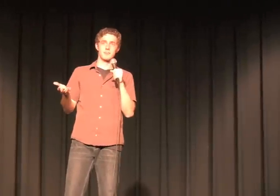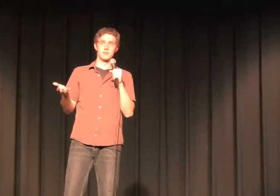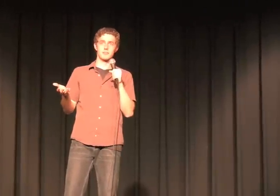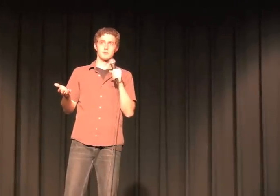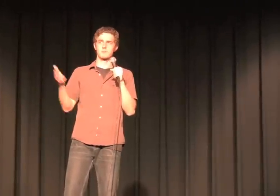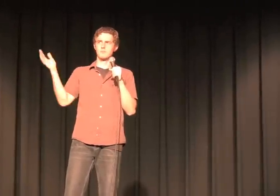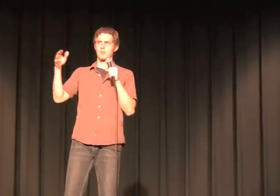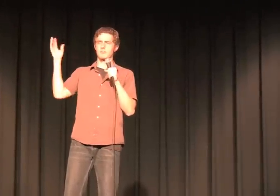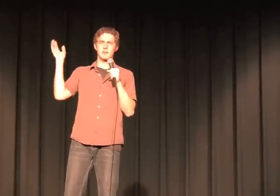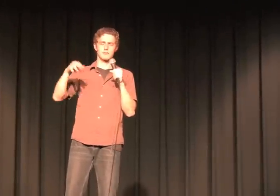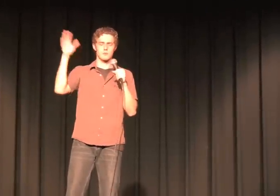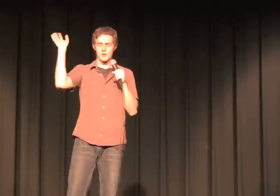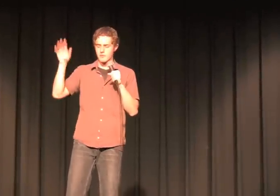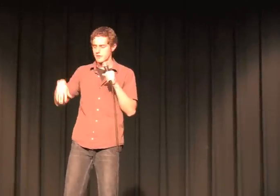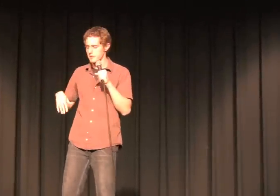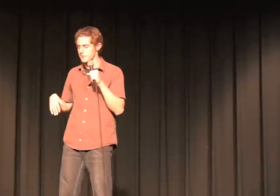Angeles or Las Vegas or whatever they do it.